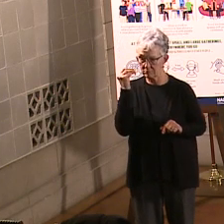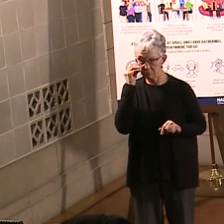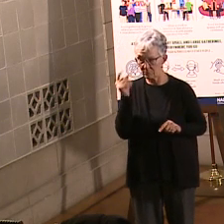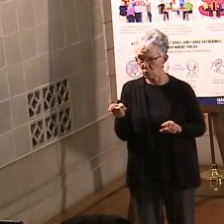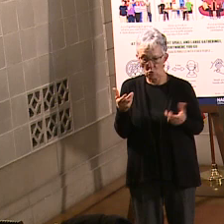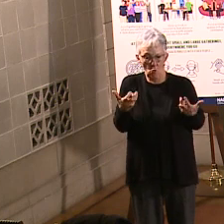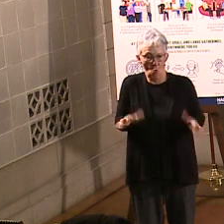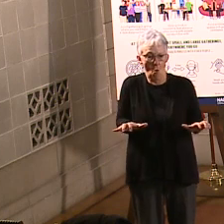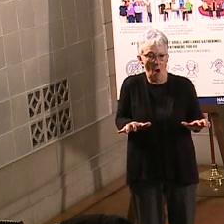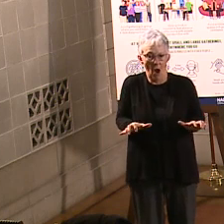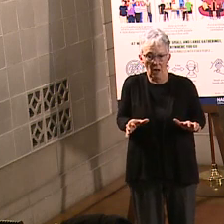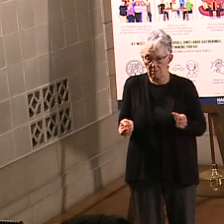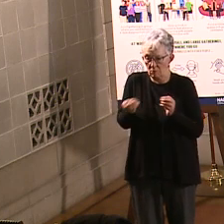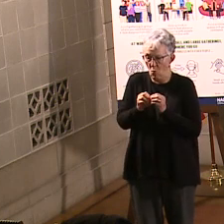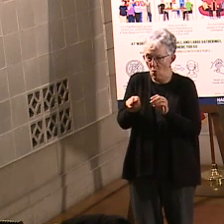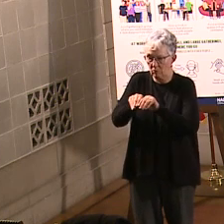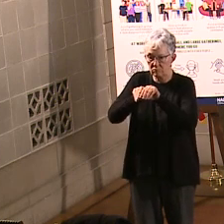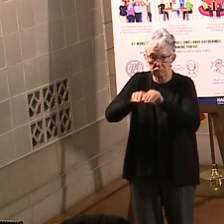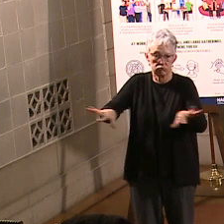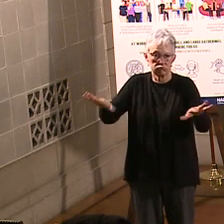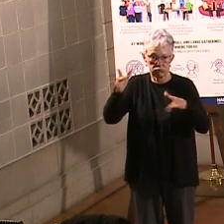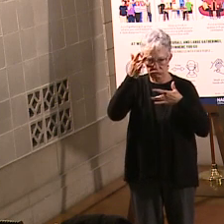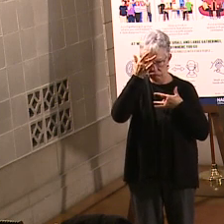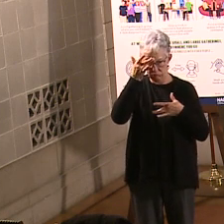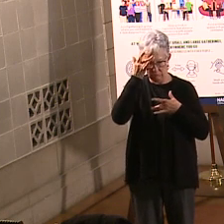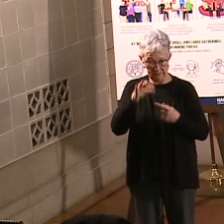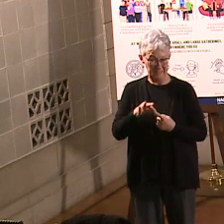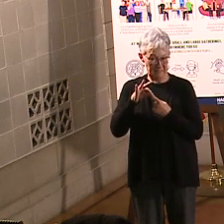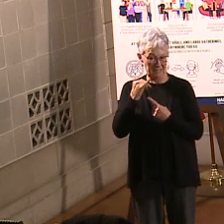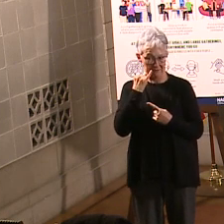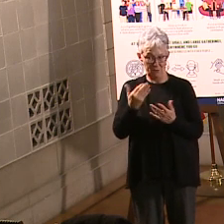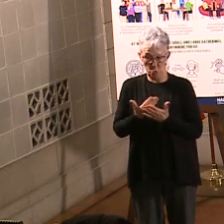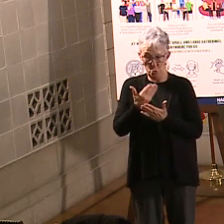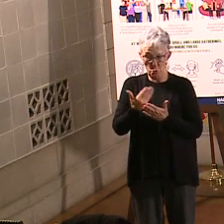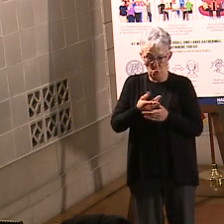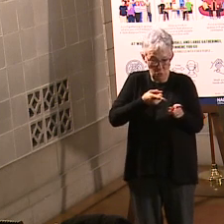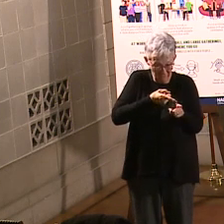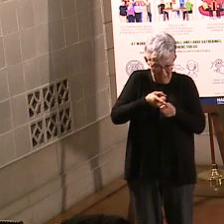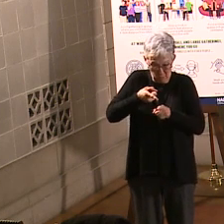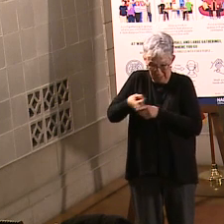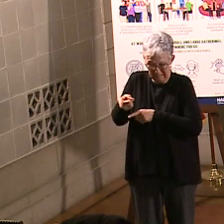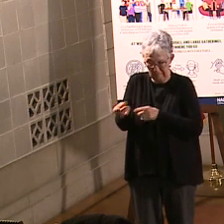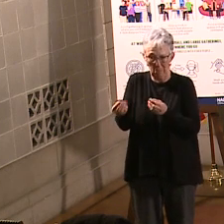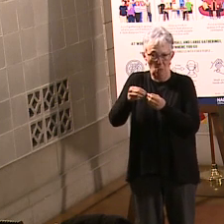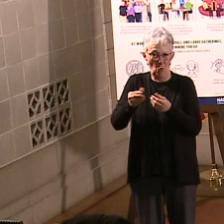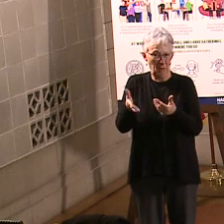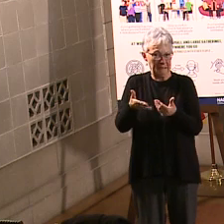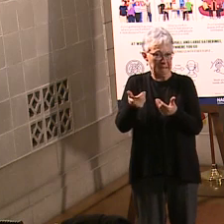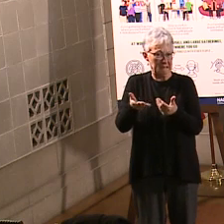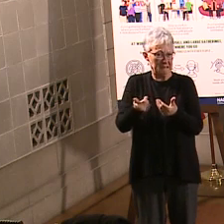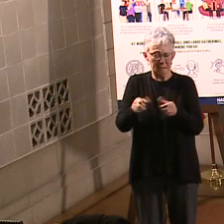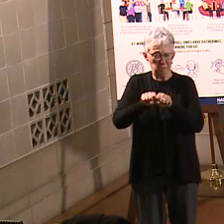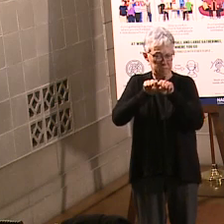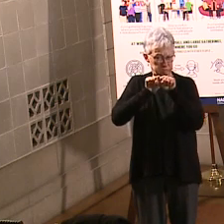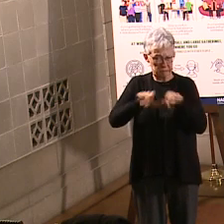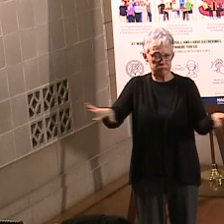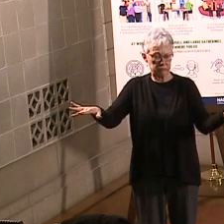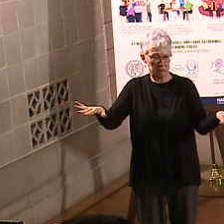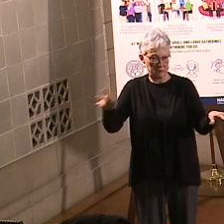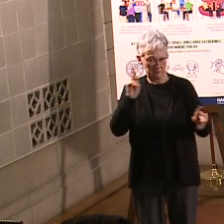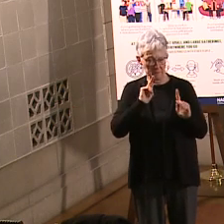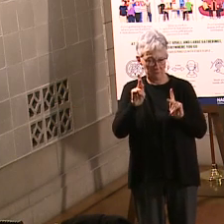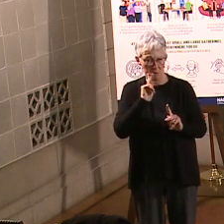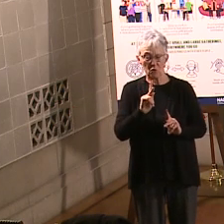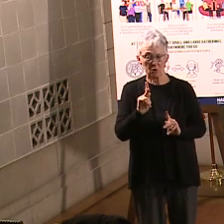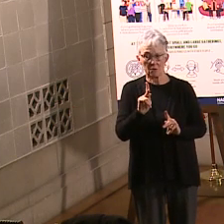more transmissible versions of the virus around, so please continue to practice all those good tools. Follow